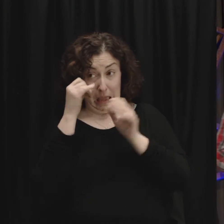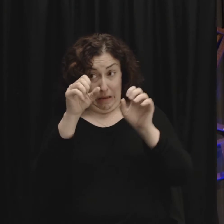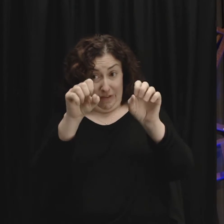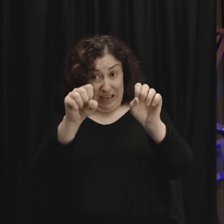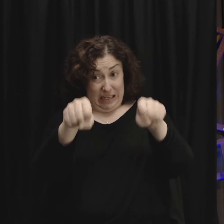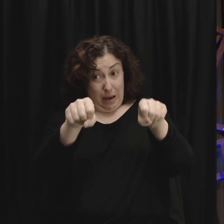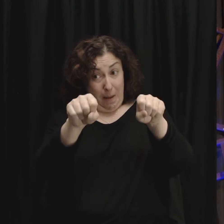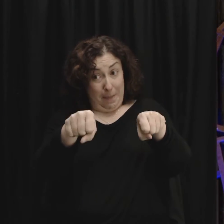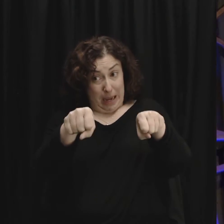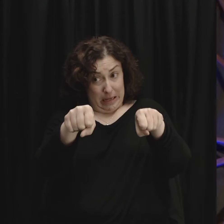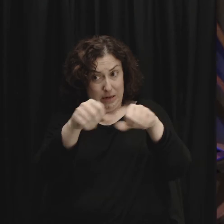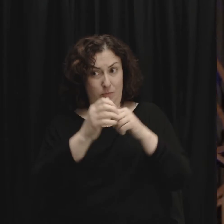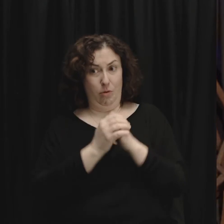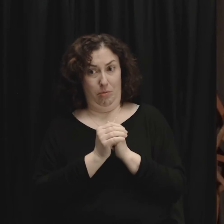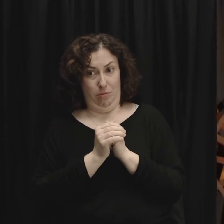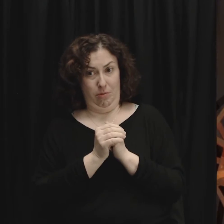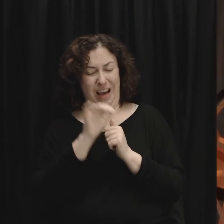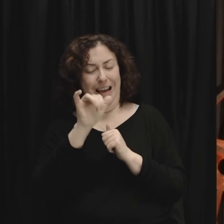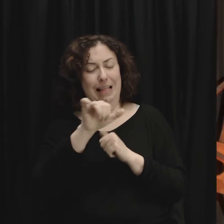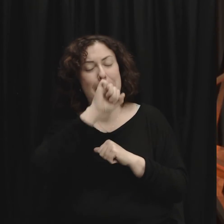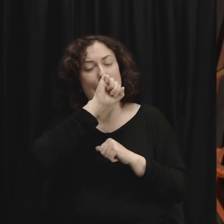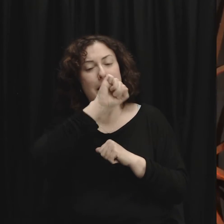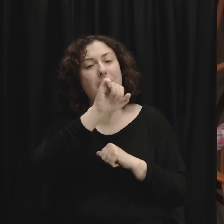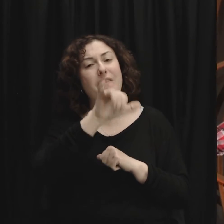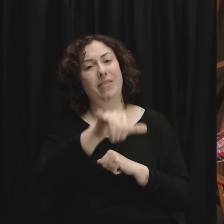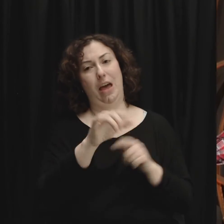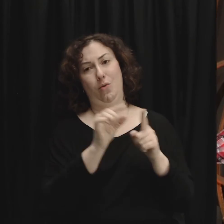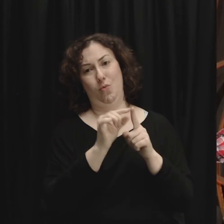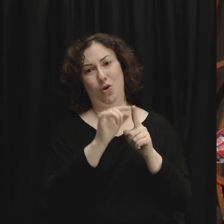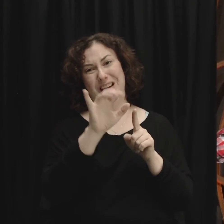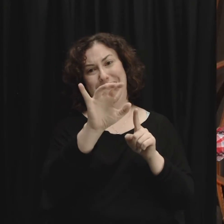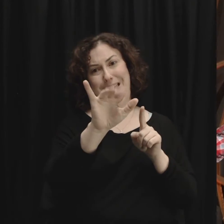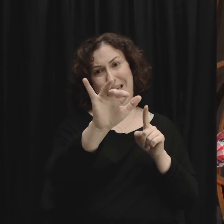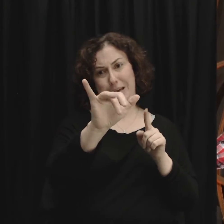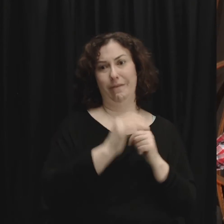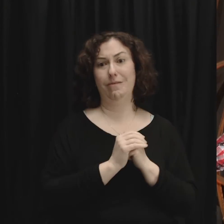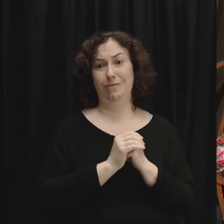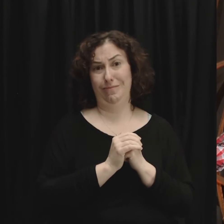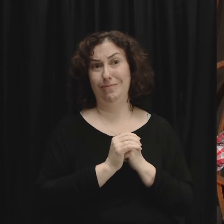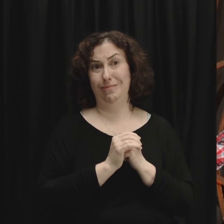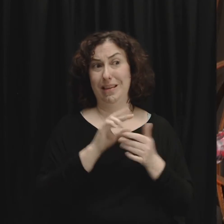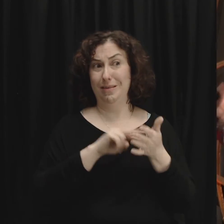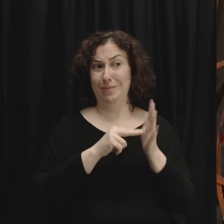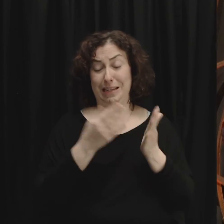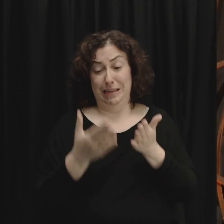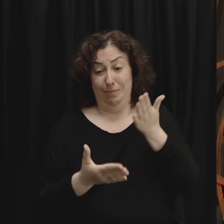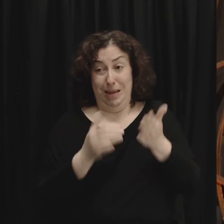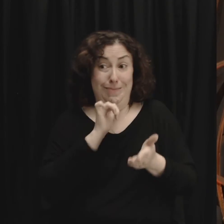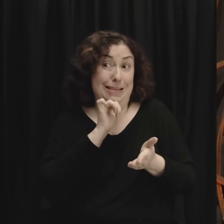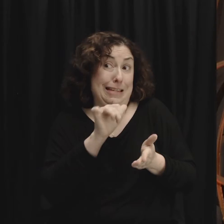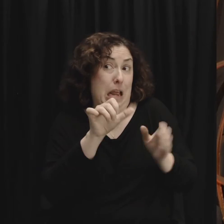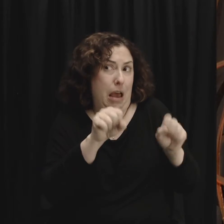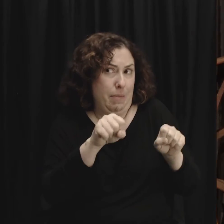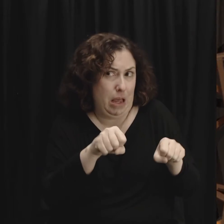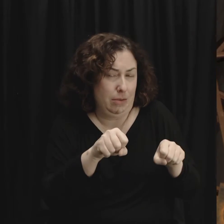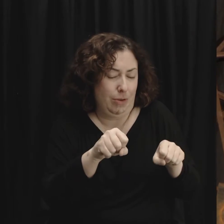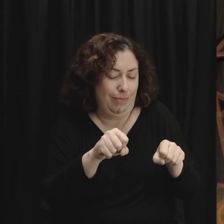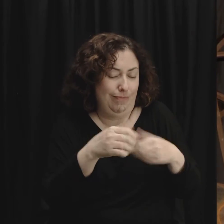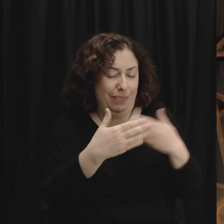because the word if implies that it might not be possible if it is possible and then look at this